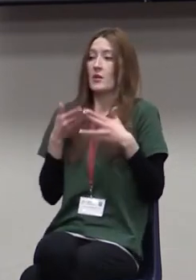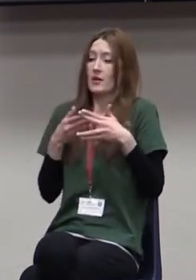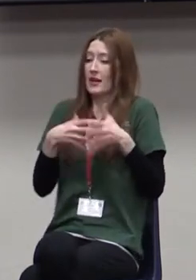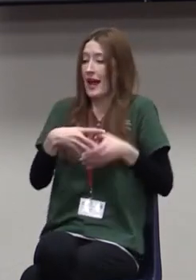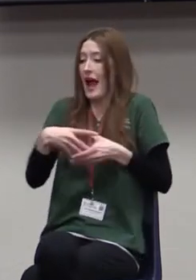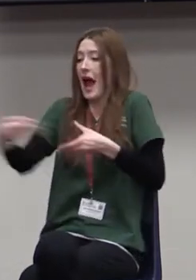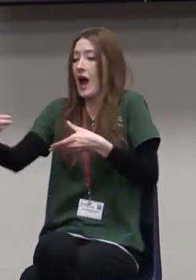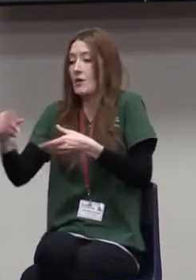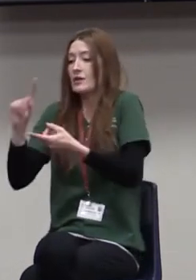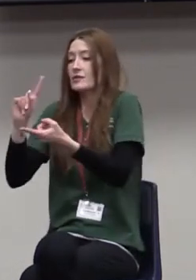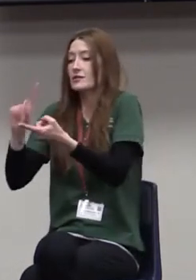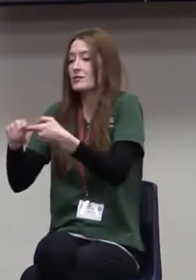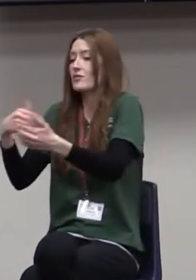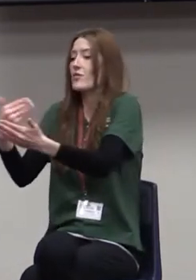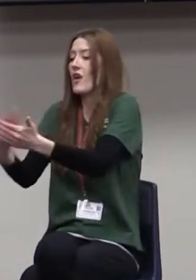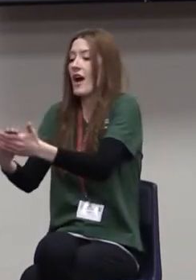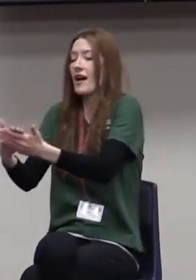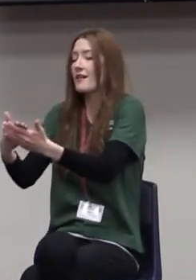effectively.